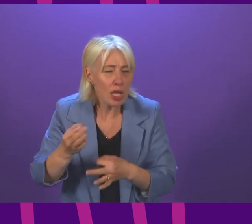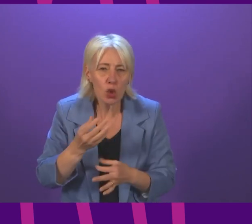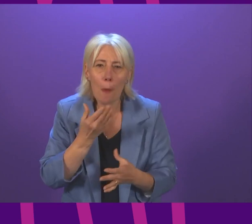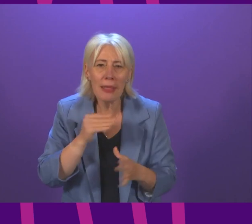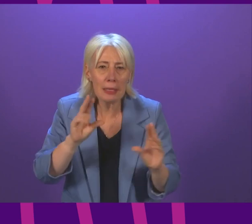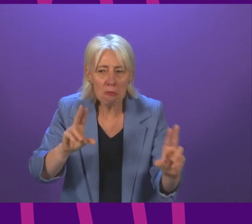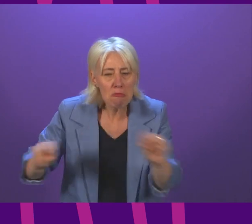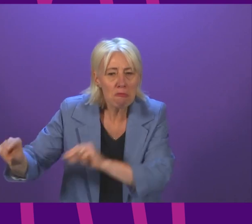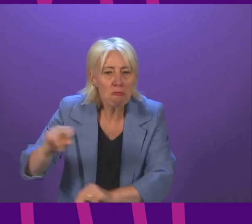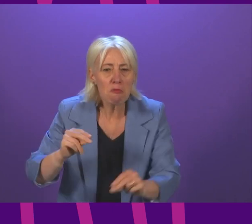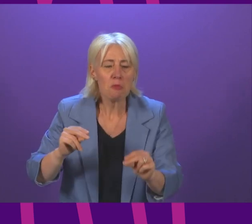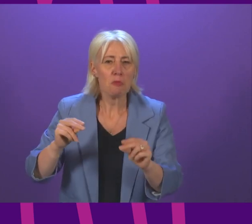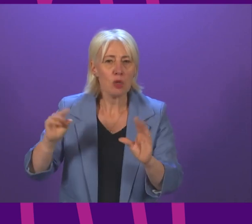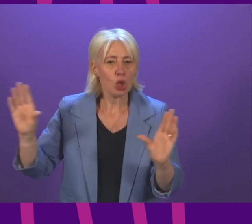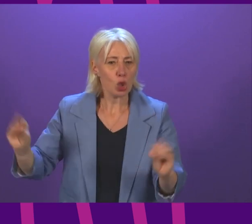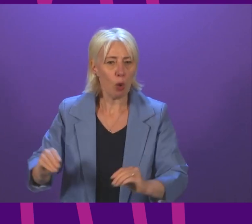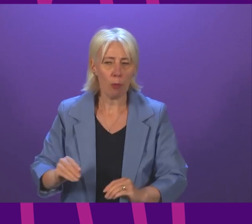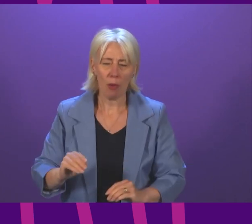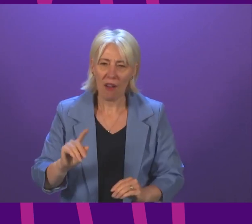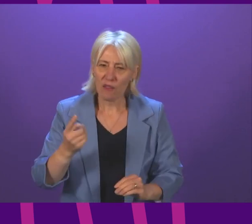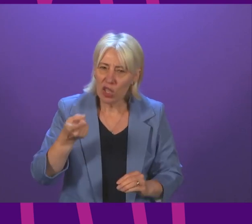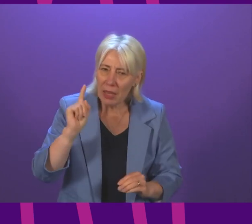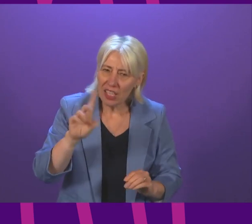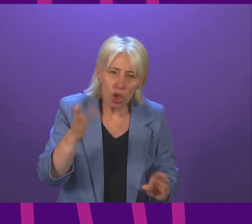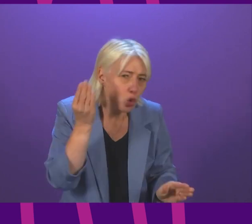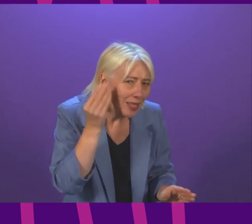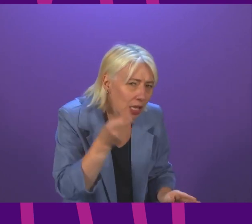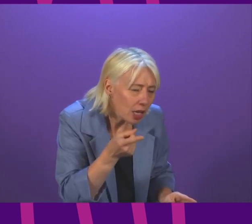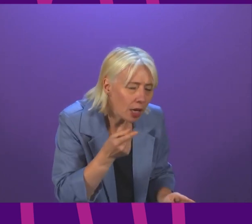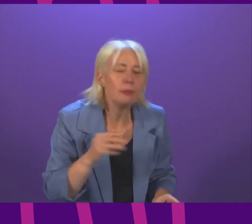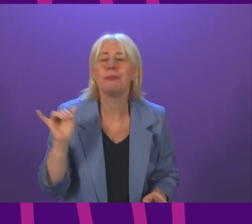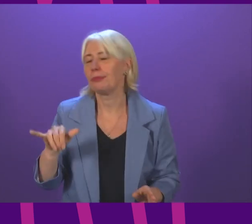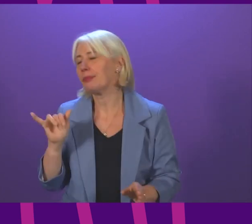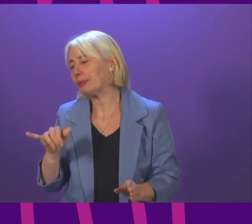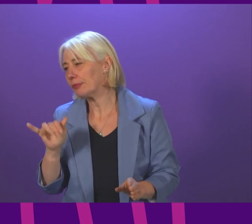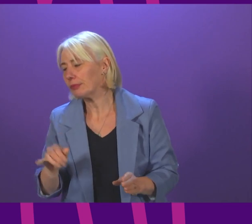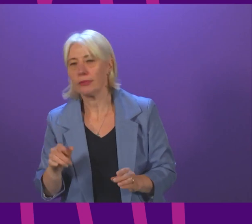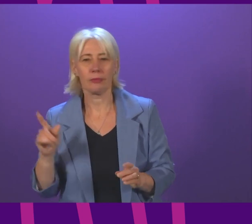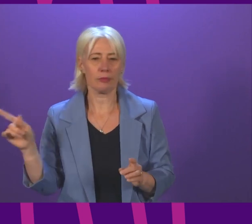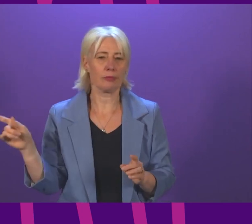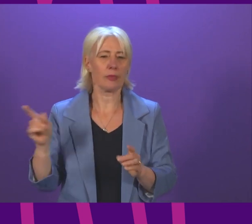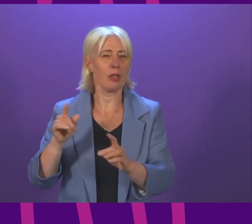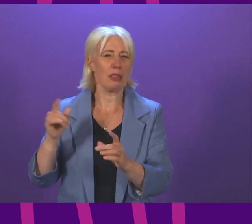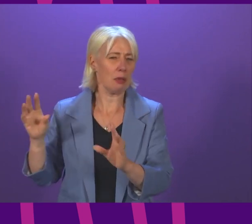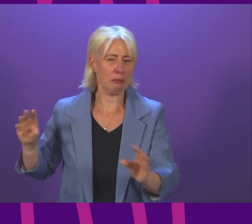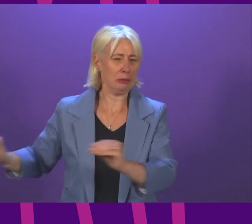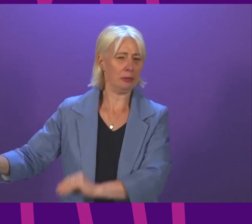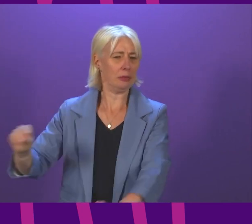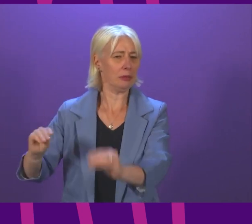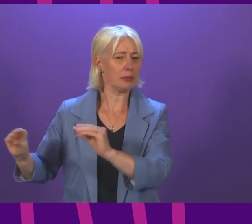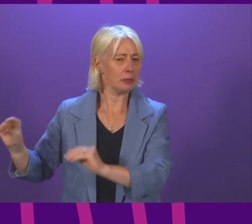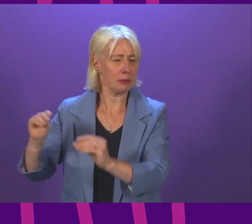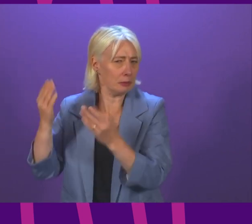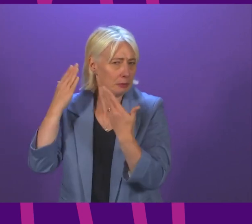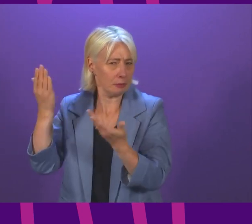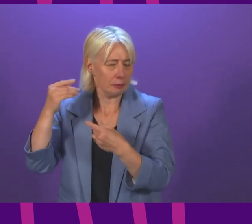am hopeful first minister that you heard the question I did hear the question you know the fact of the matter is and people will draw their